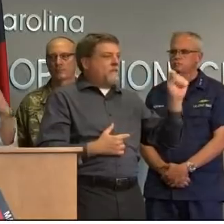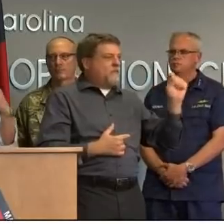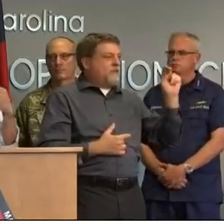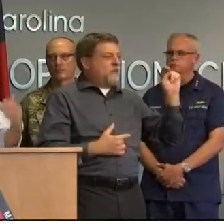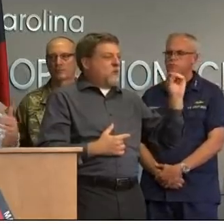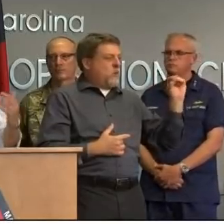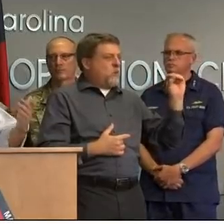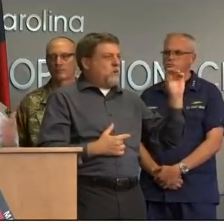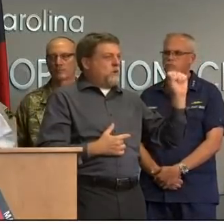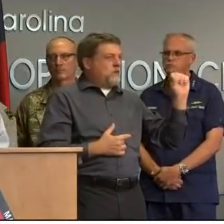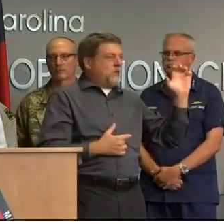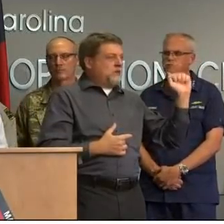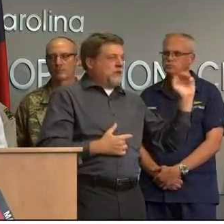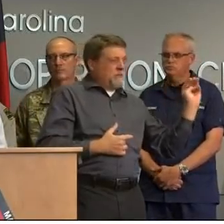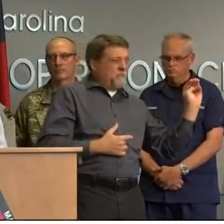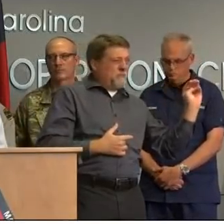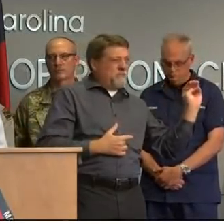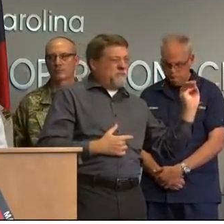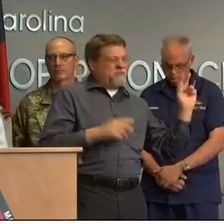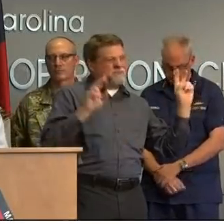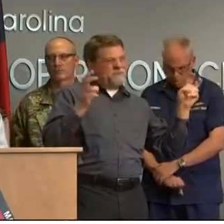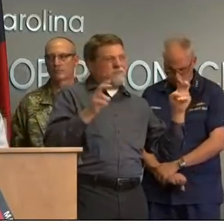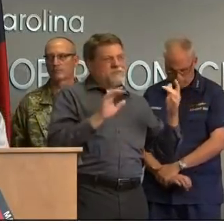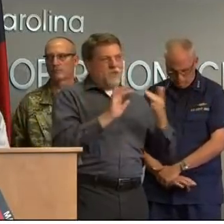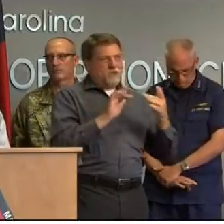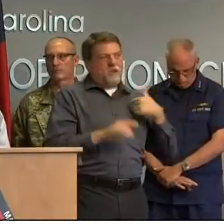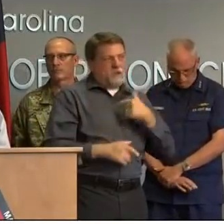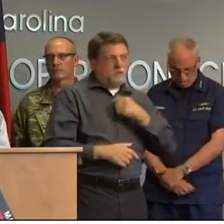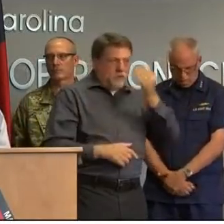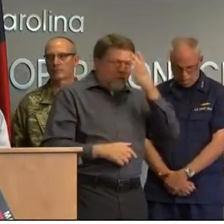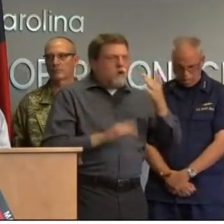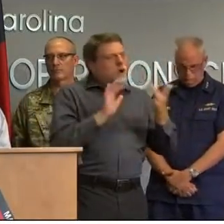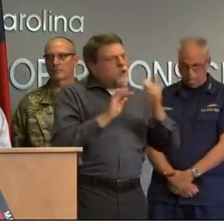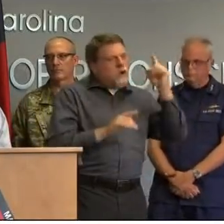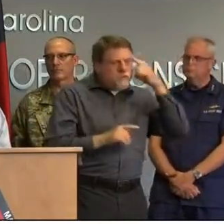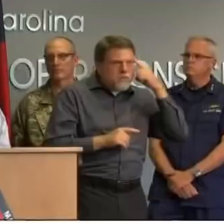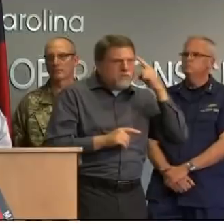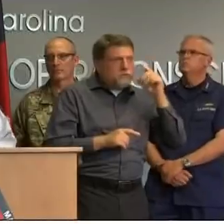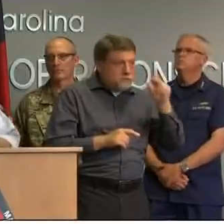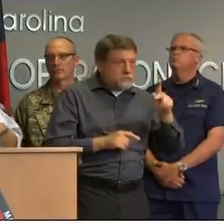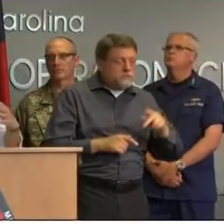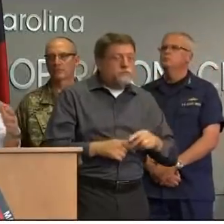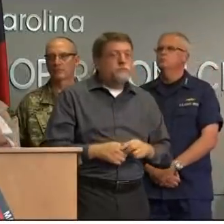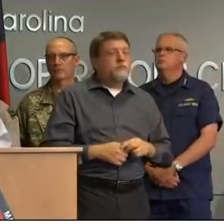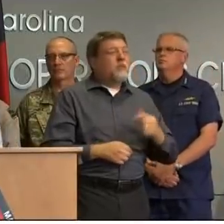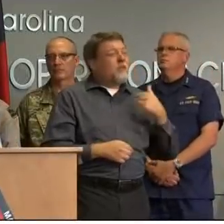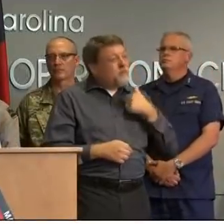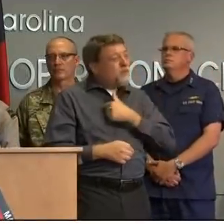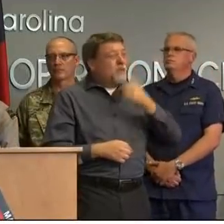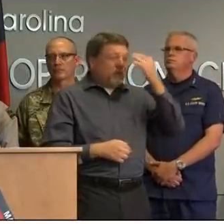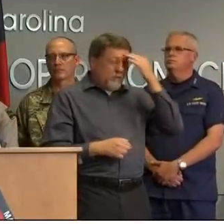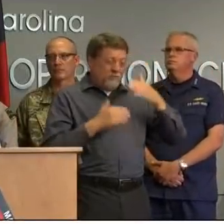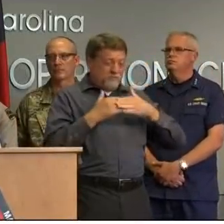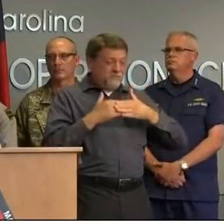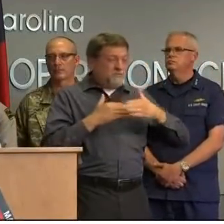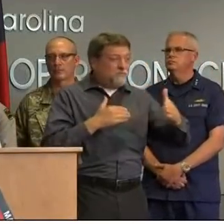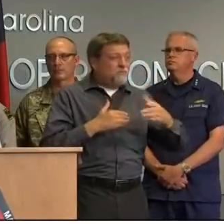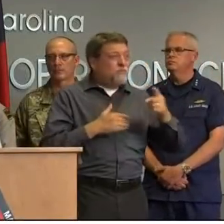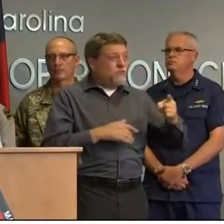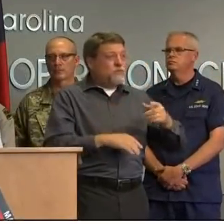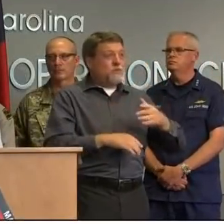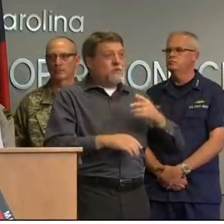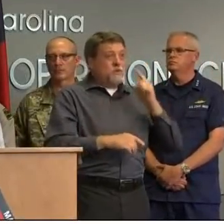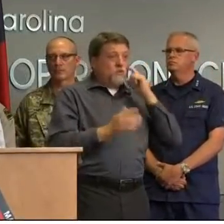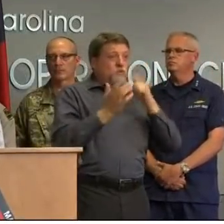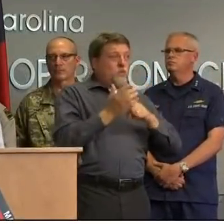in the weeks to come people are going to need to get their lives back in order they're going to have to fix their homes they're going to have to remove trees from their land be